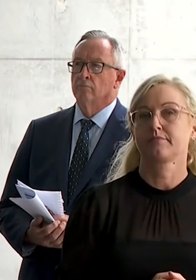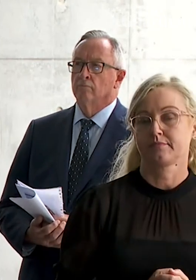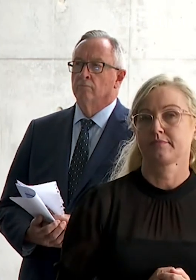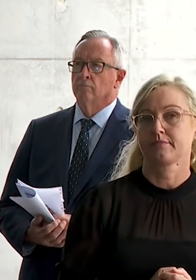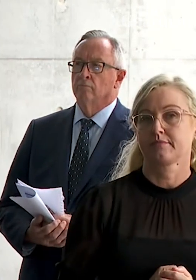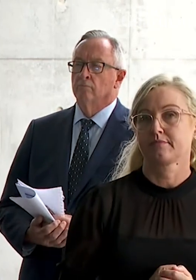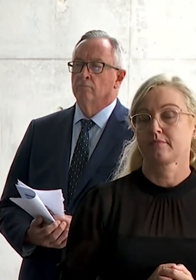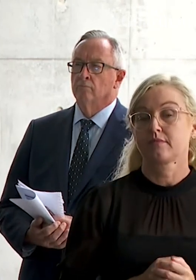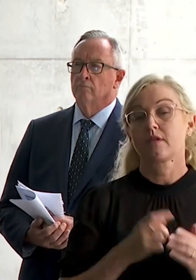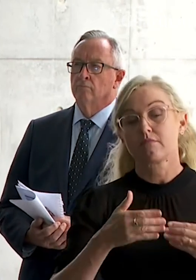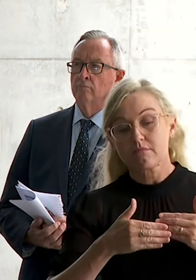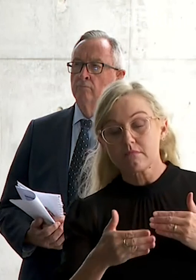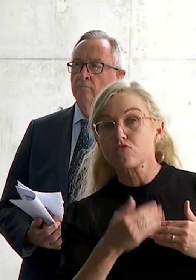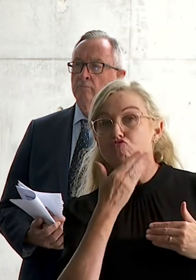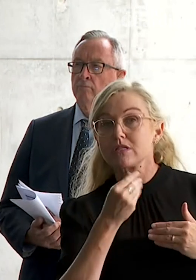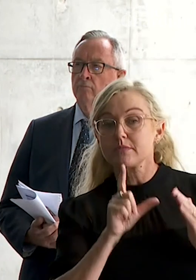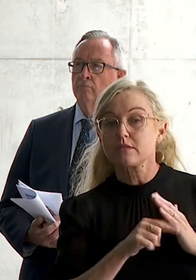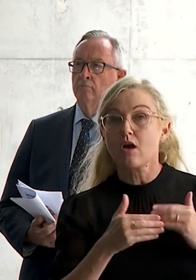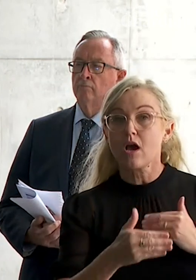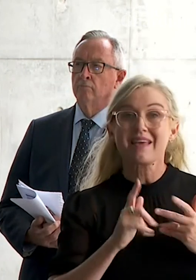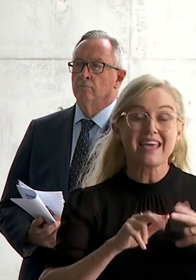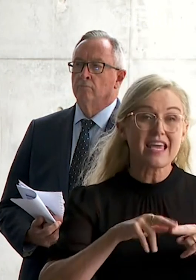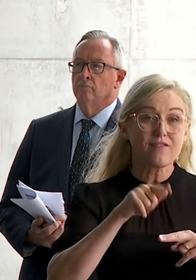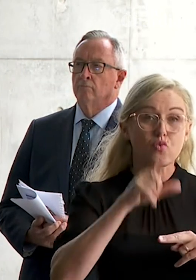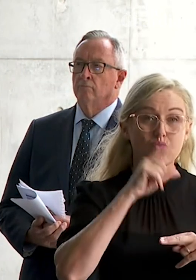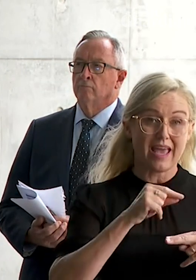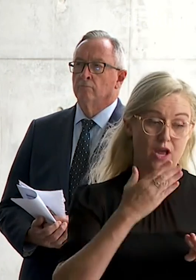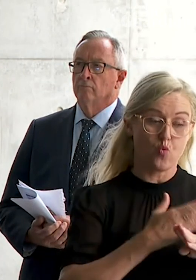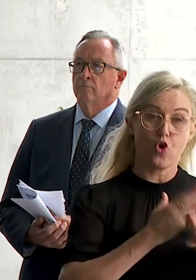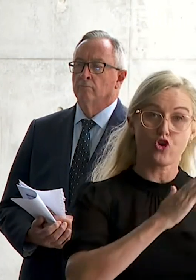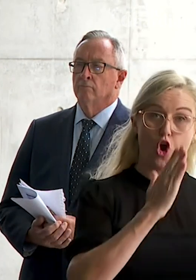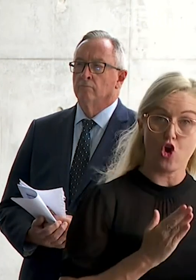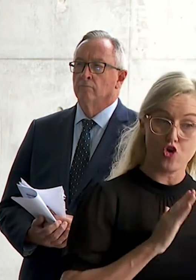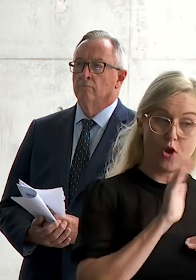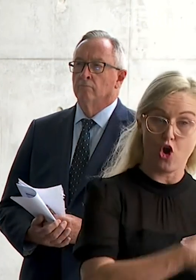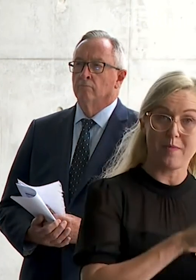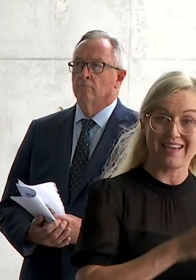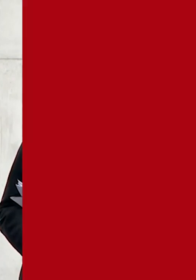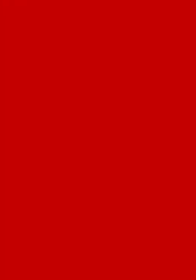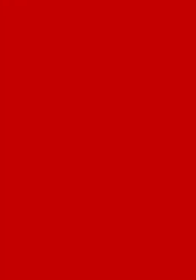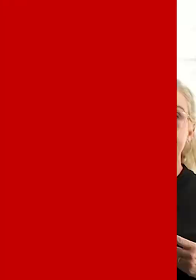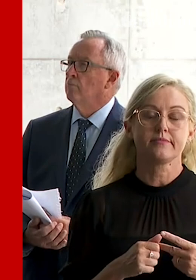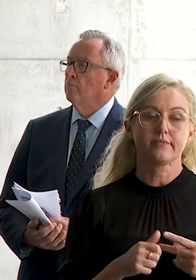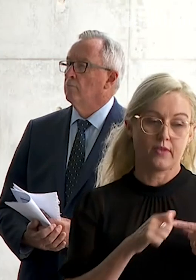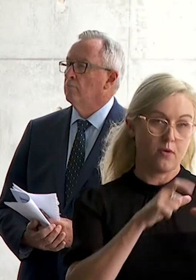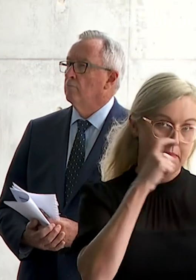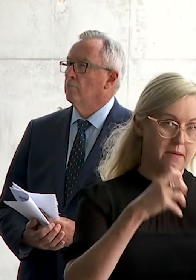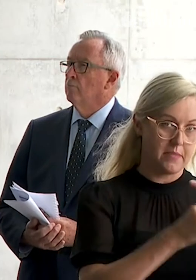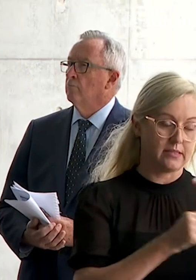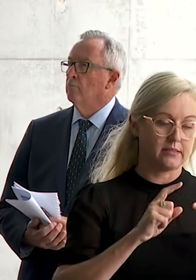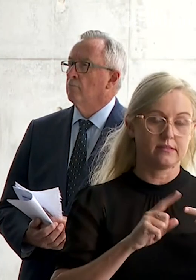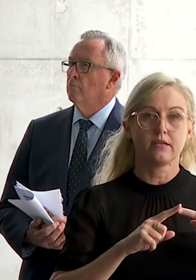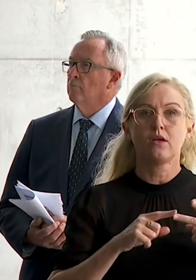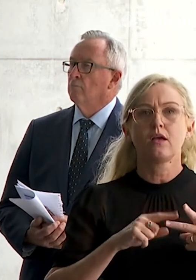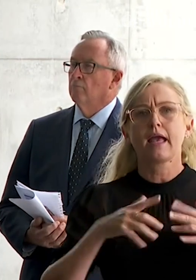particularly over the holiday period, if you can work from home, please work from home. We do want to limit mobility for hospitality